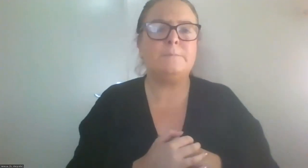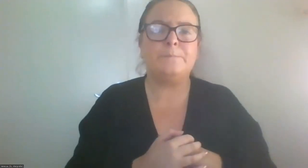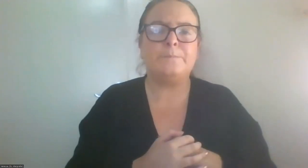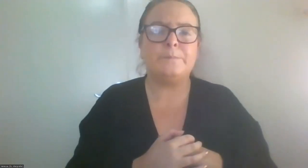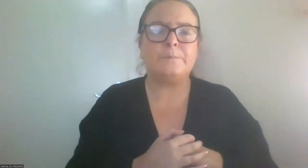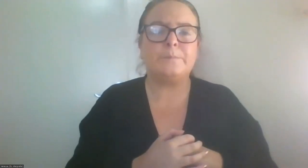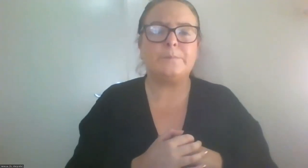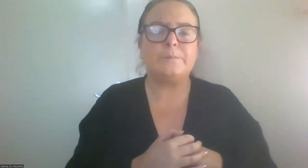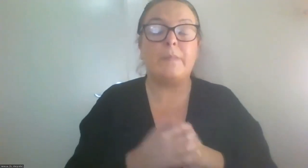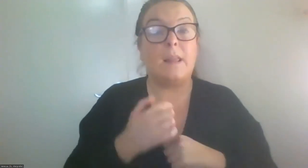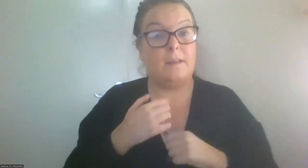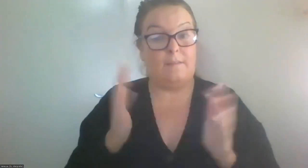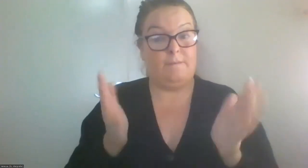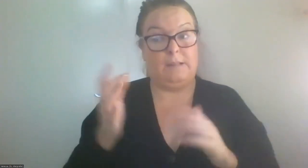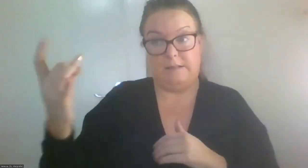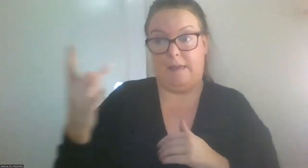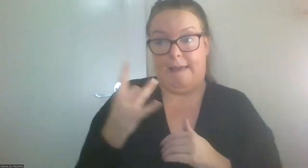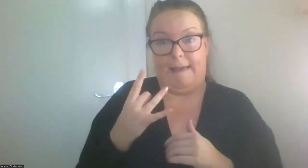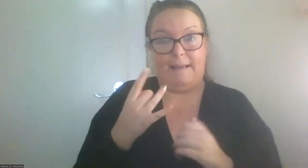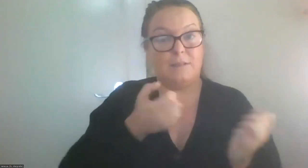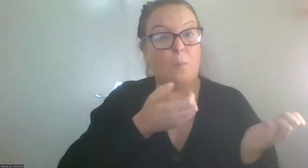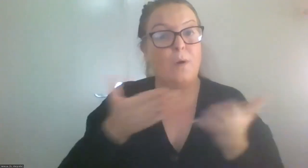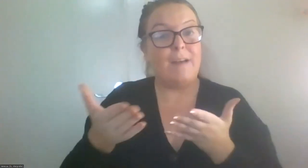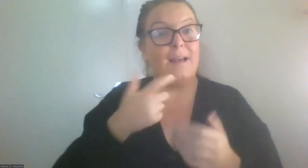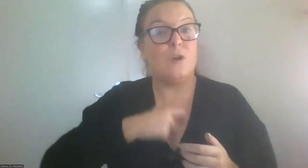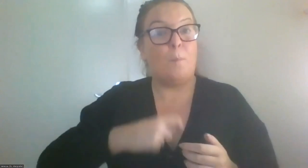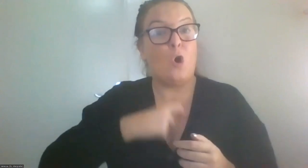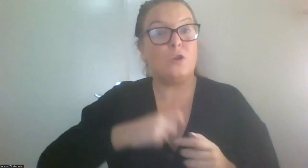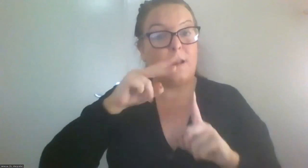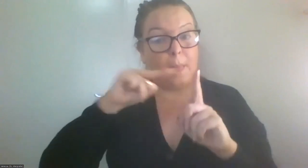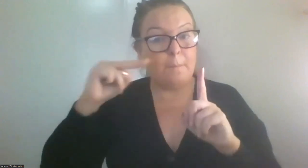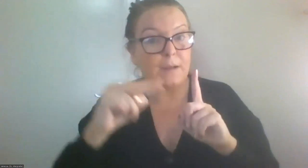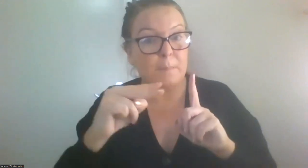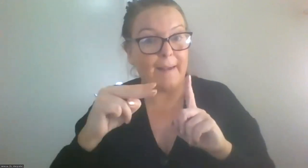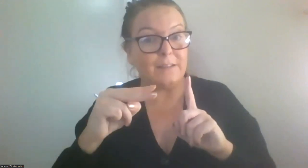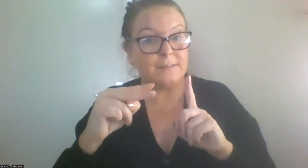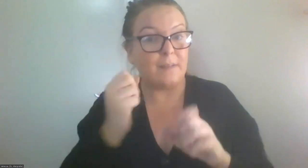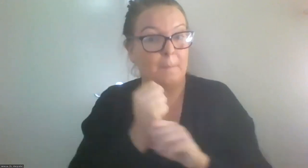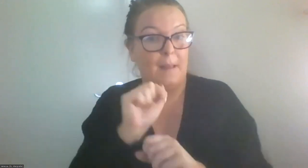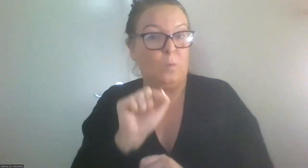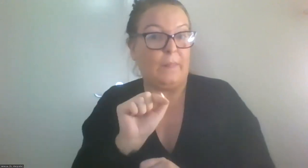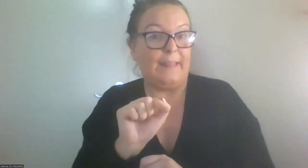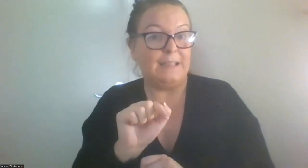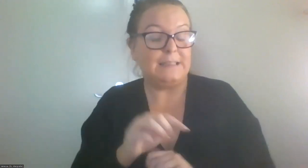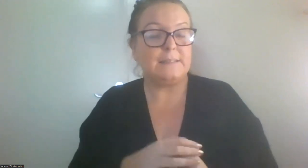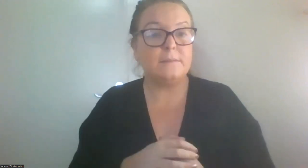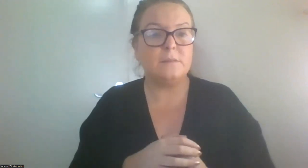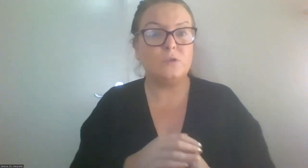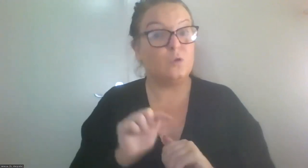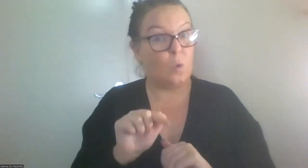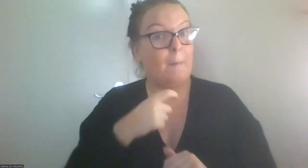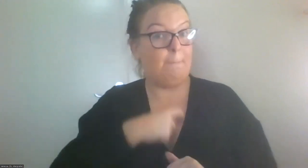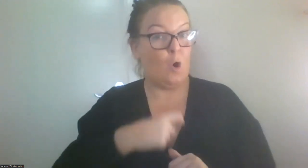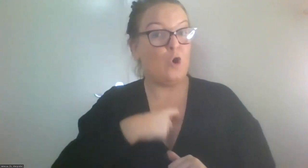provide personal perspectives on this, so this is a very personal